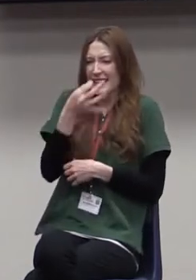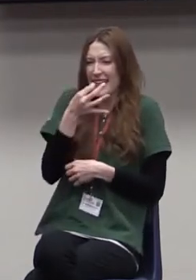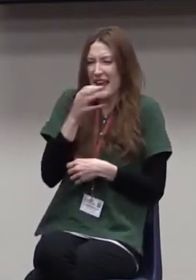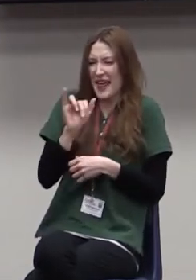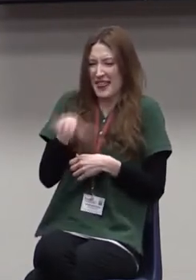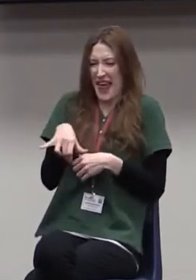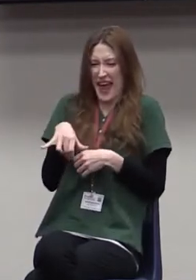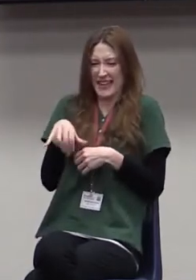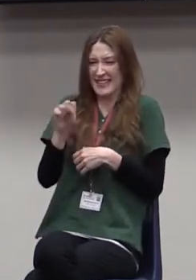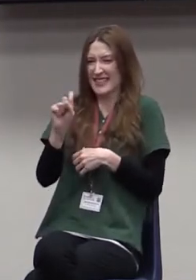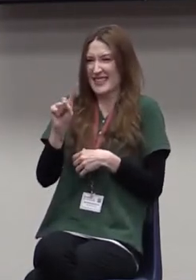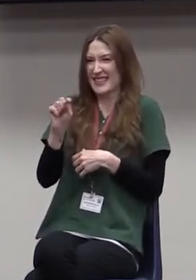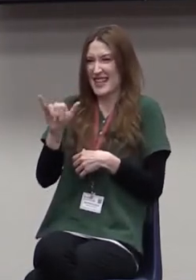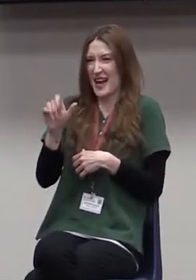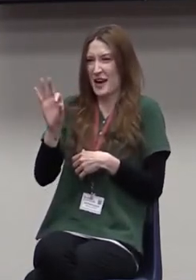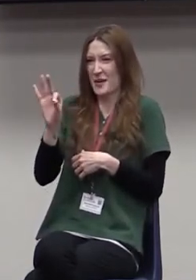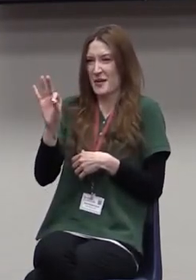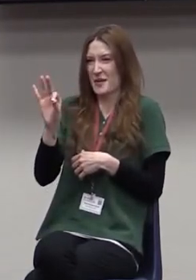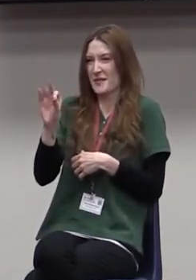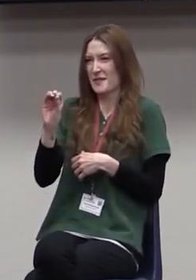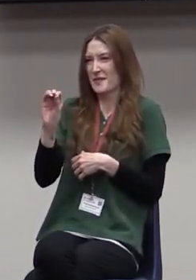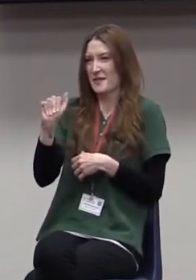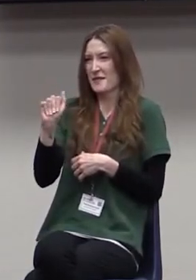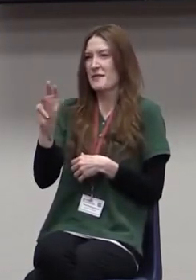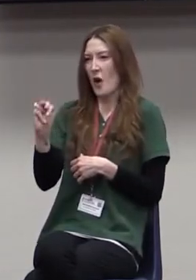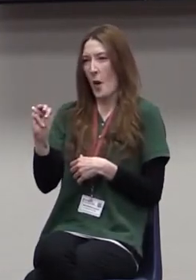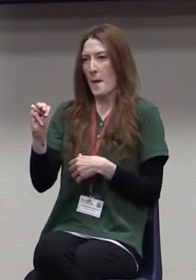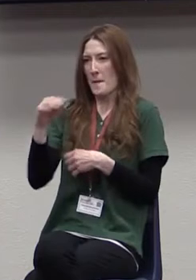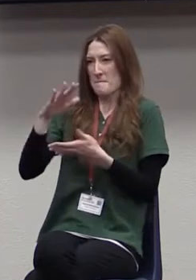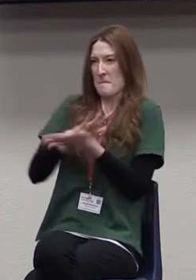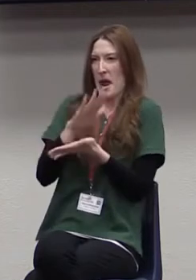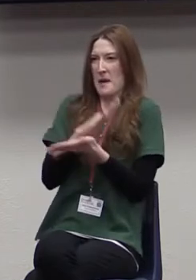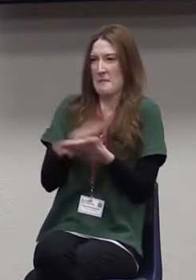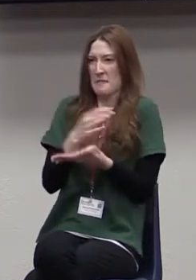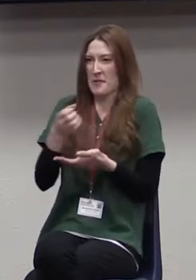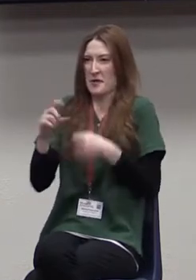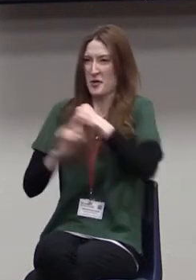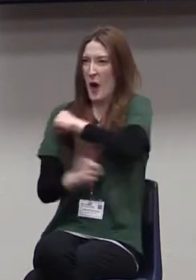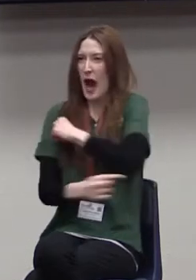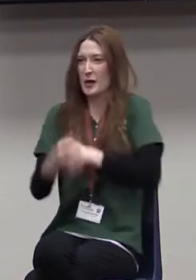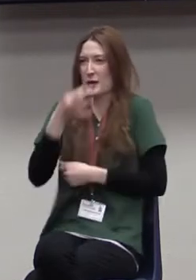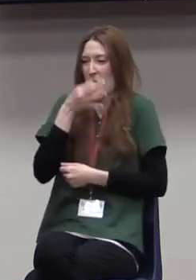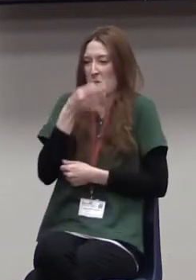I'm telling you, that thing is horrible. That's not unleavened bread. If there's anything unbiblical, it's that.